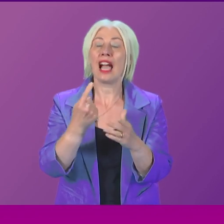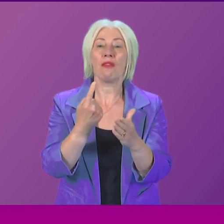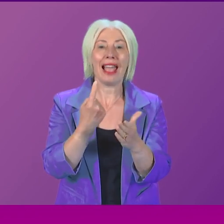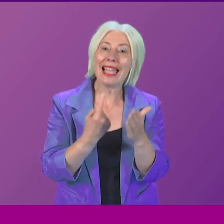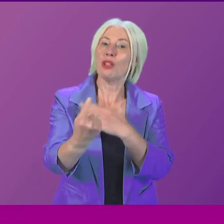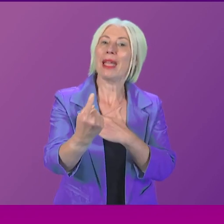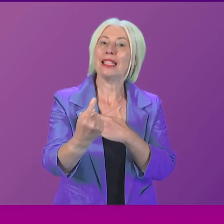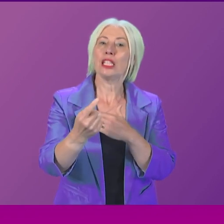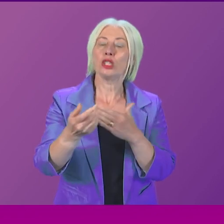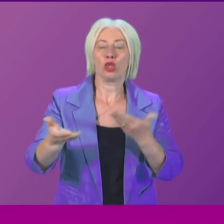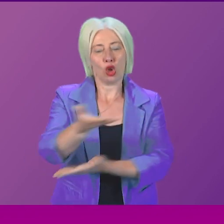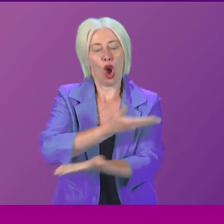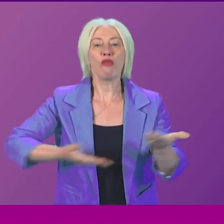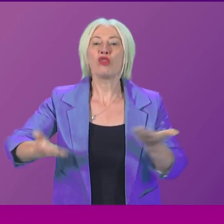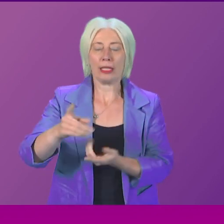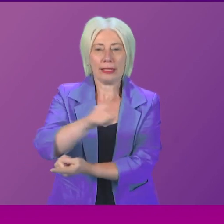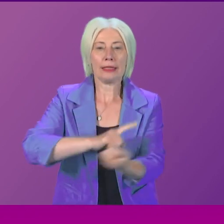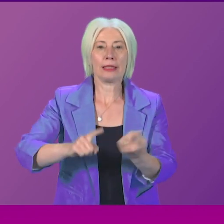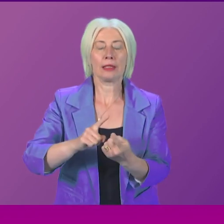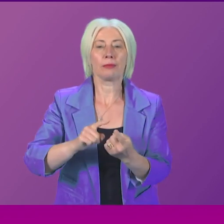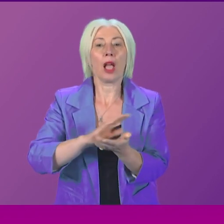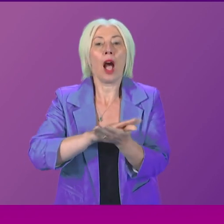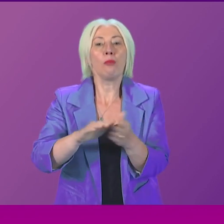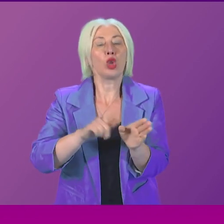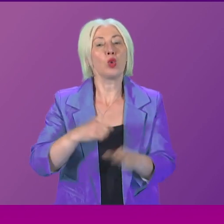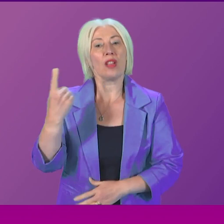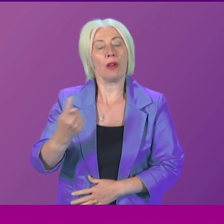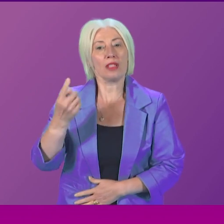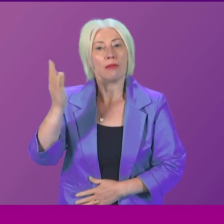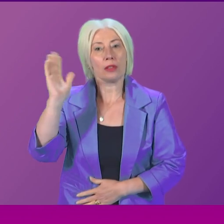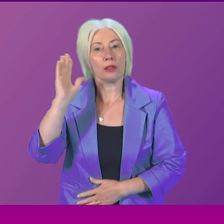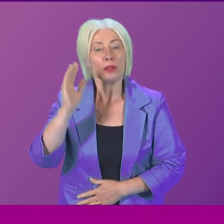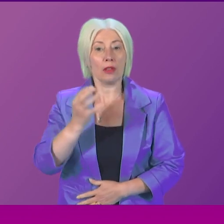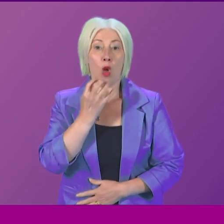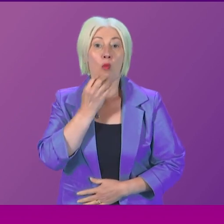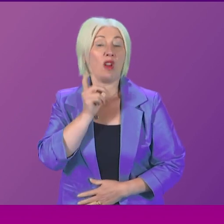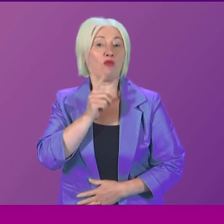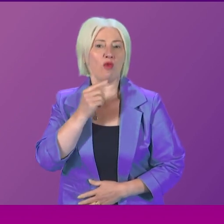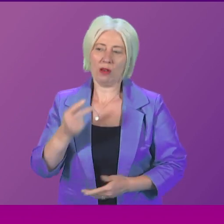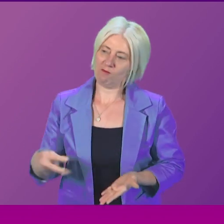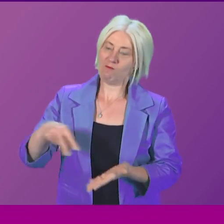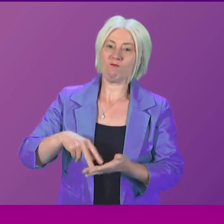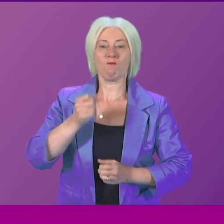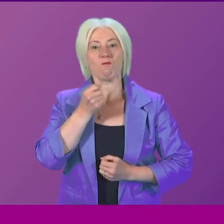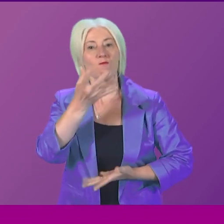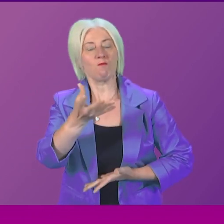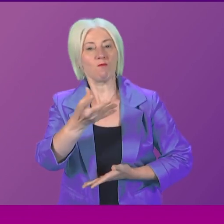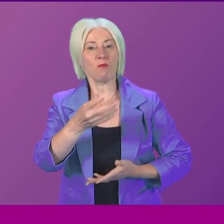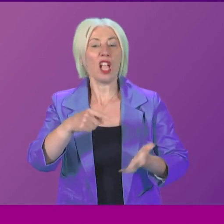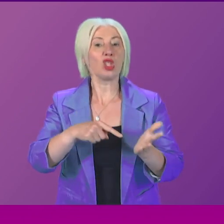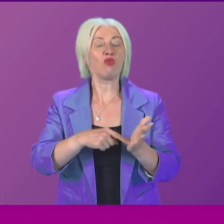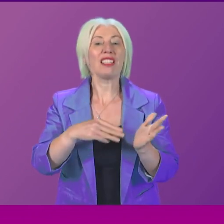conference. During Hamza Yusuf's speech, a brave woman spoke out. Teresa Mallet